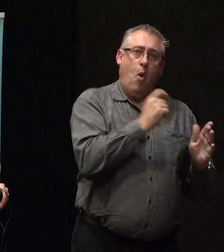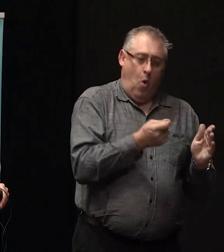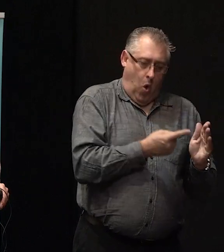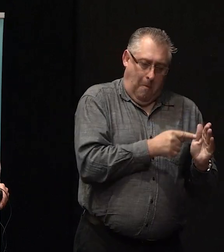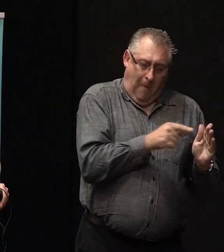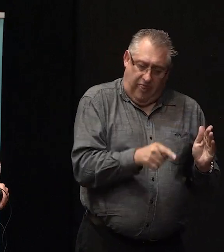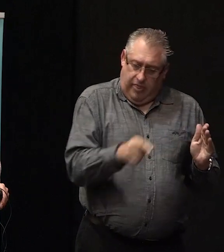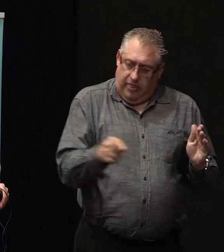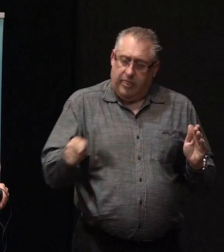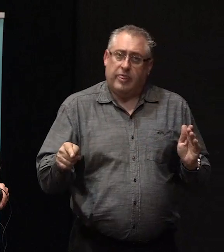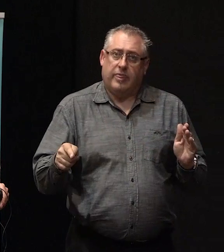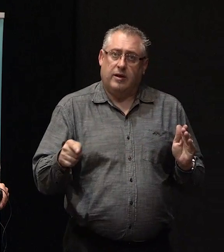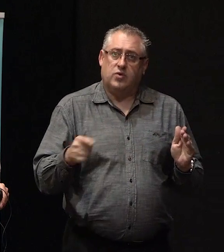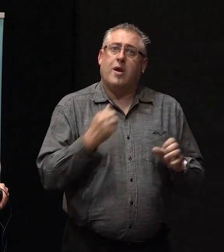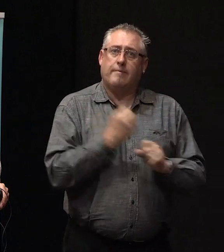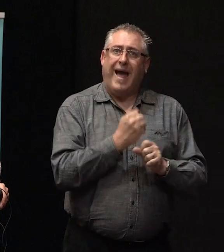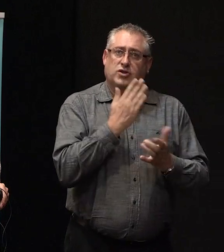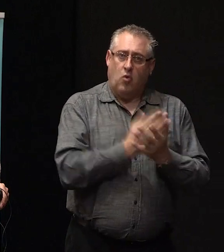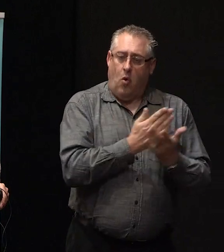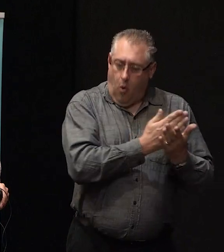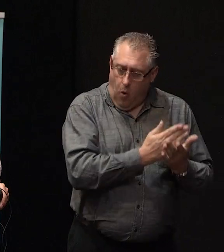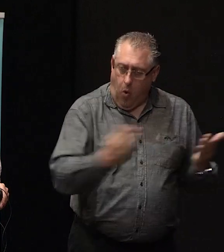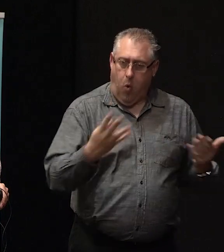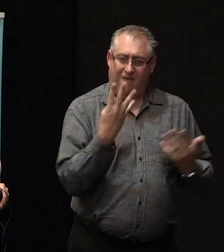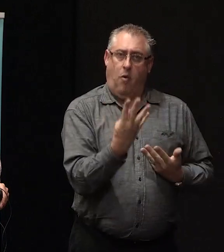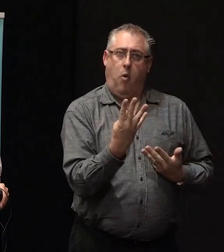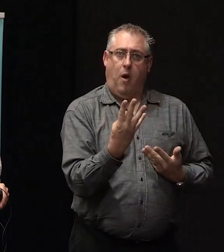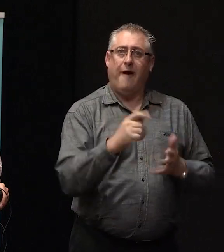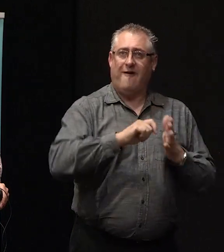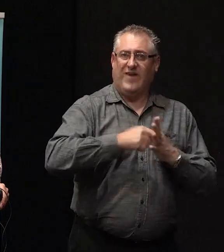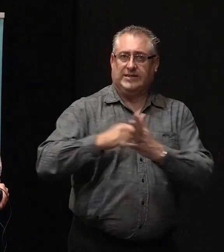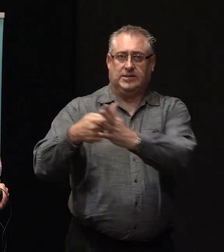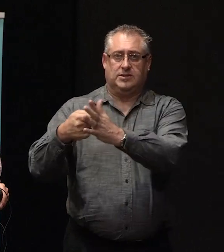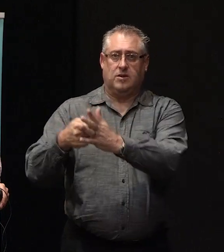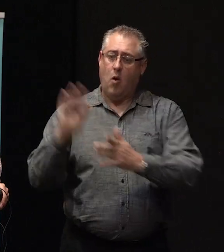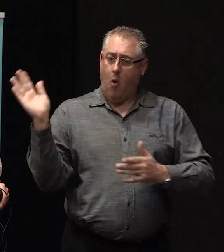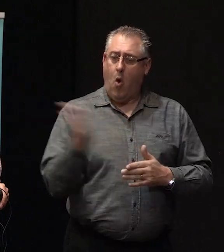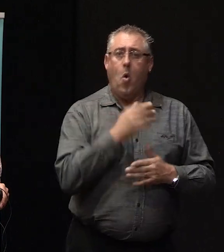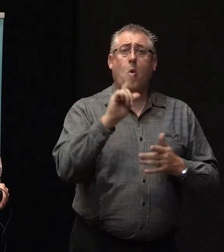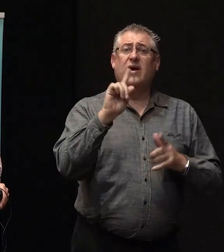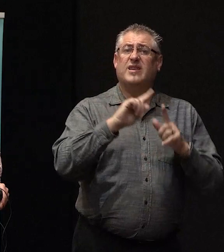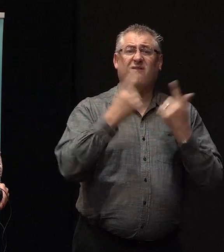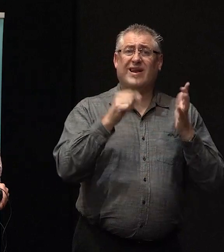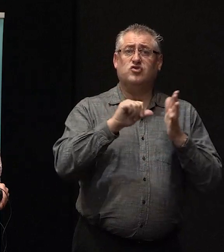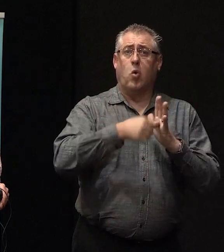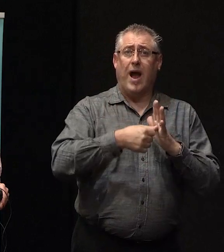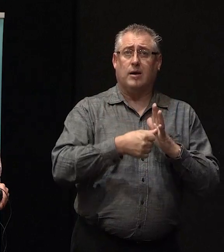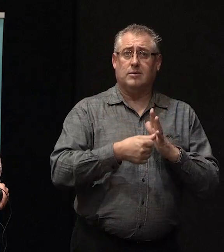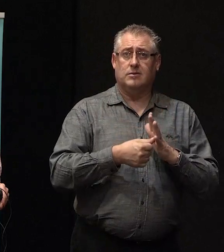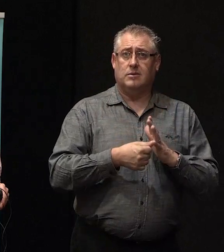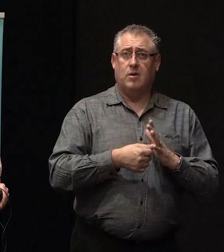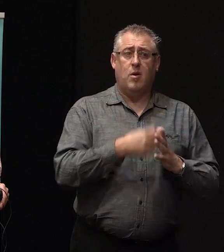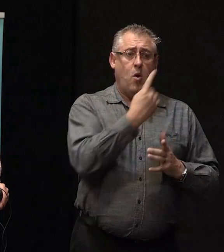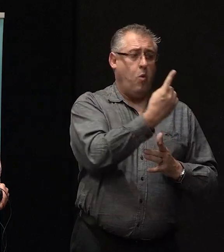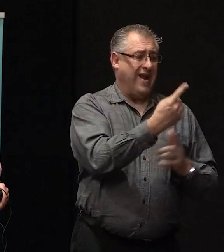parties to get all four properties fixed. And there, and you all got different insurers. So I mean, fact, John's actually only got